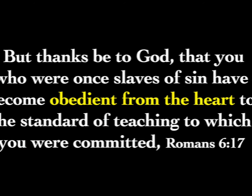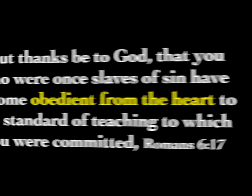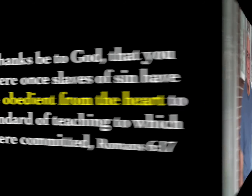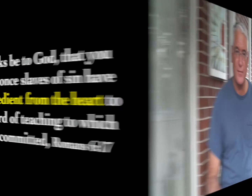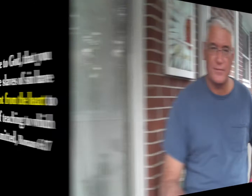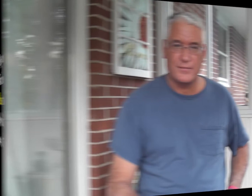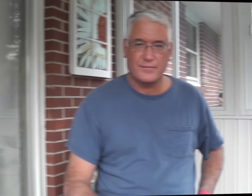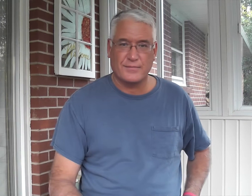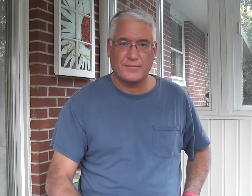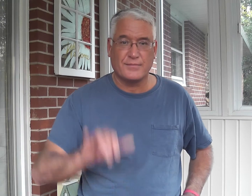committed.